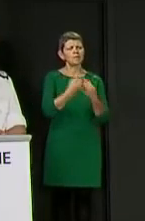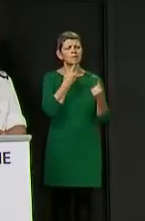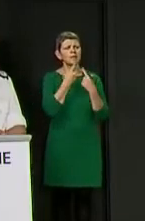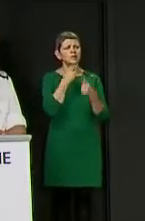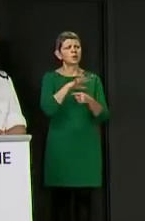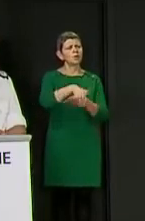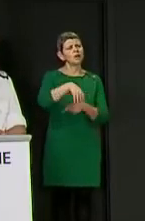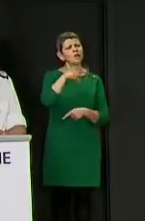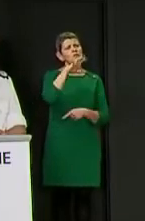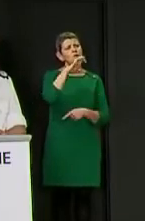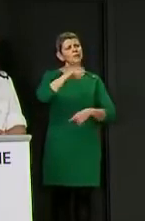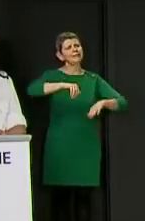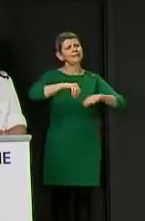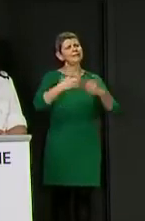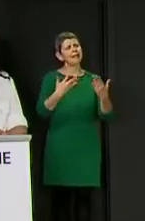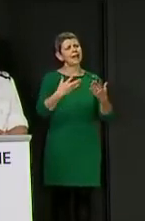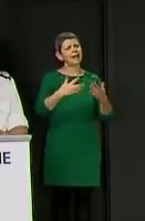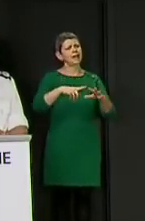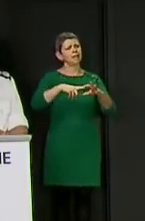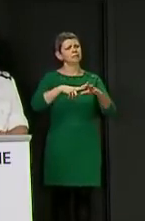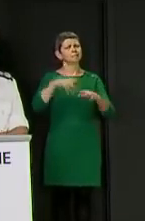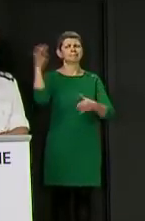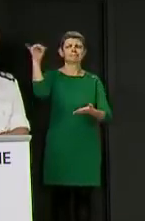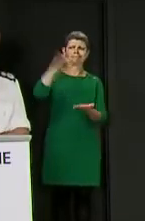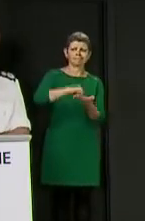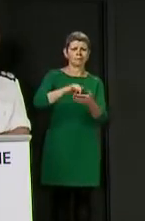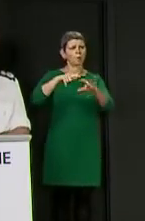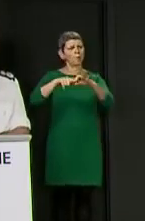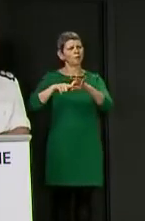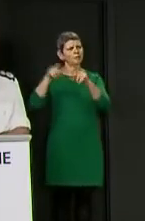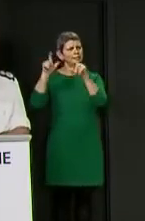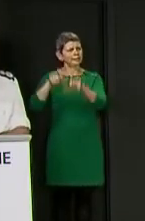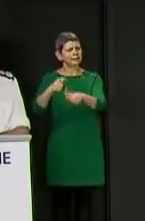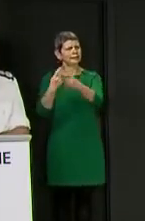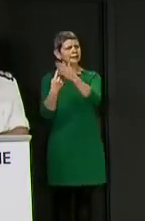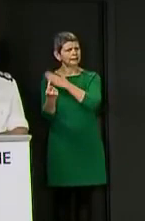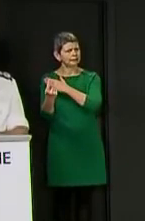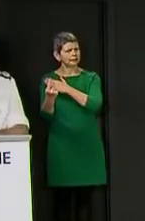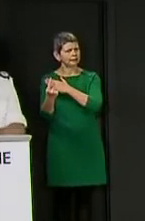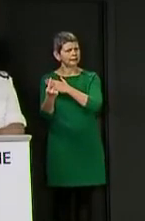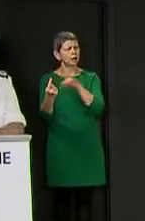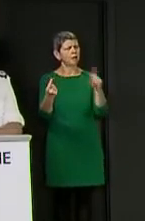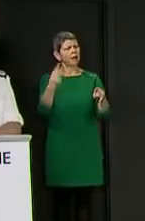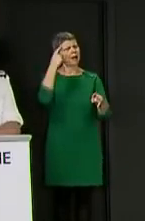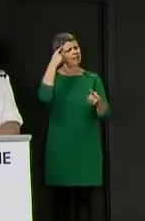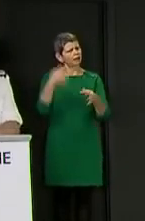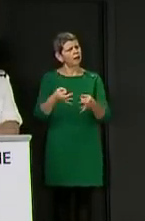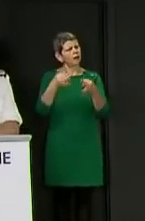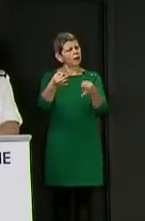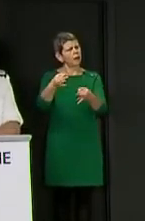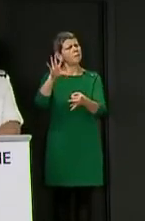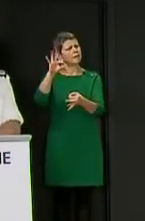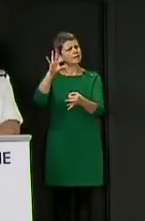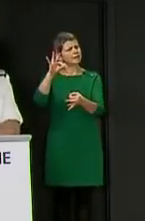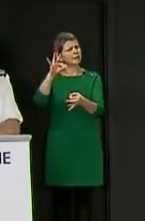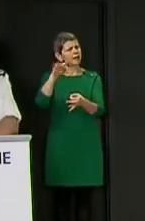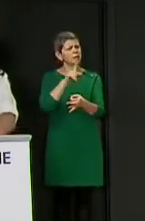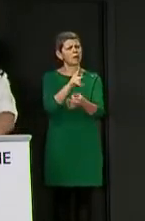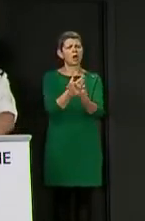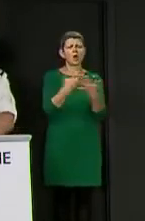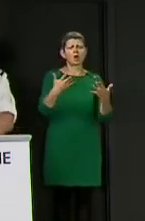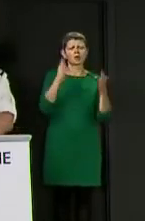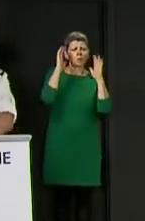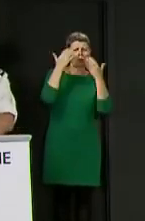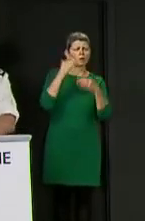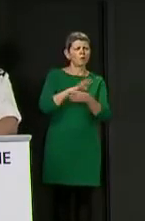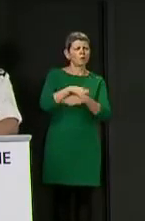that's now being delayed until Monday. There's a lot of concern from within the airline and tourism industry that this is an ill